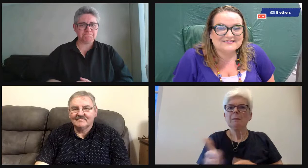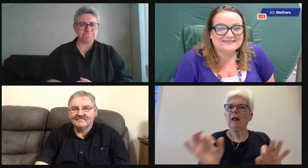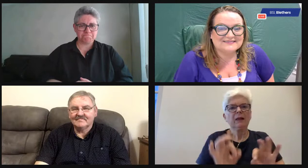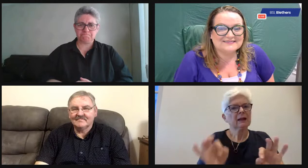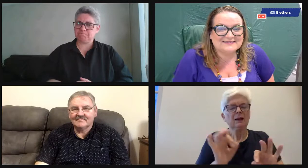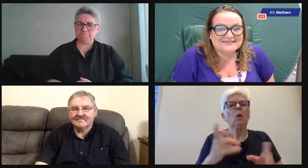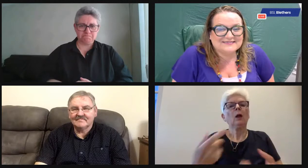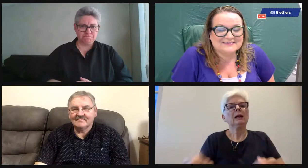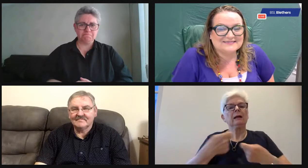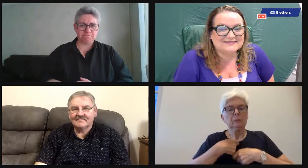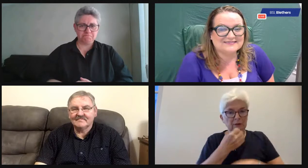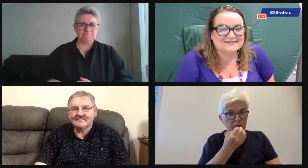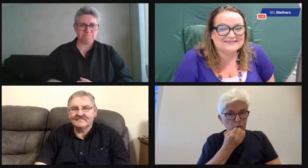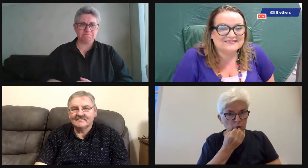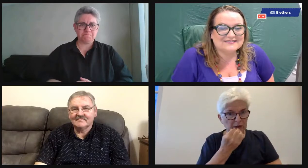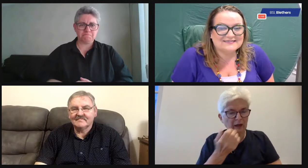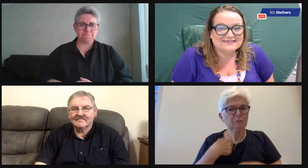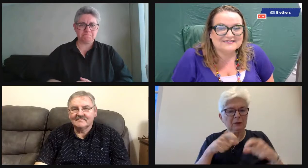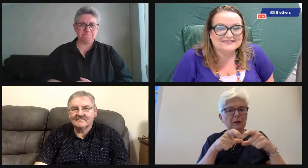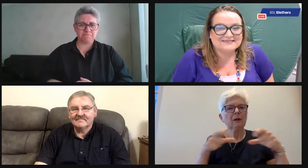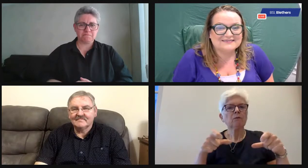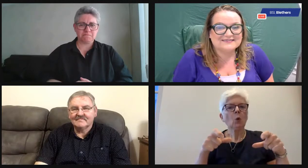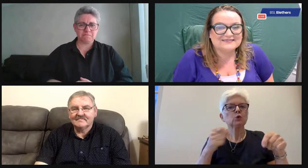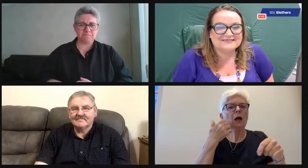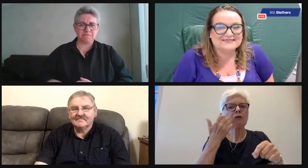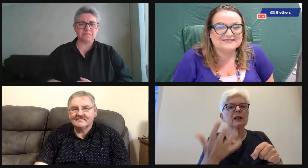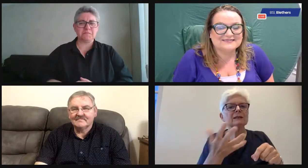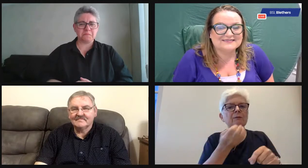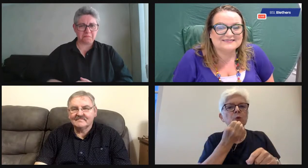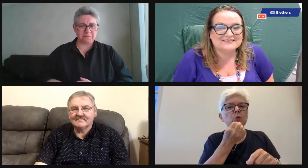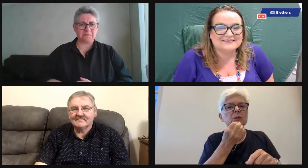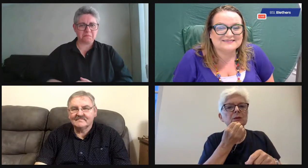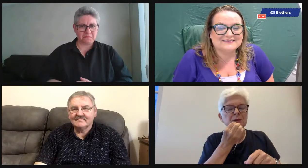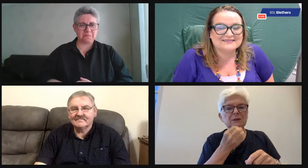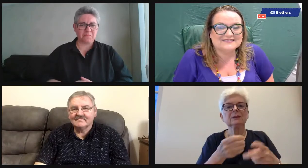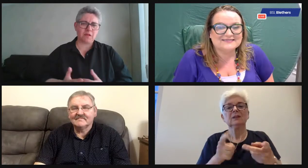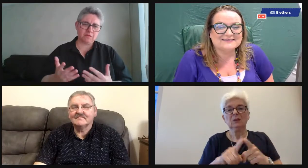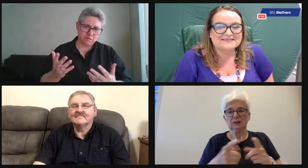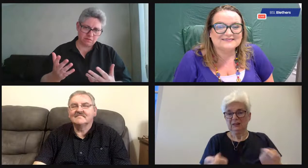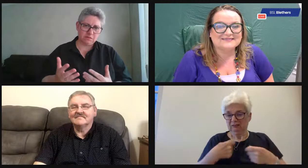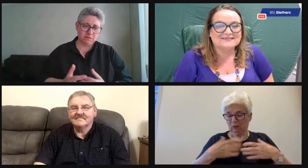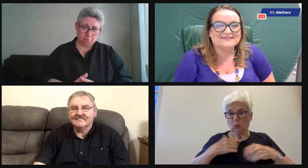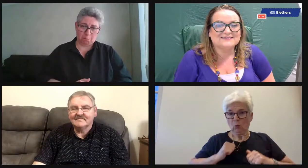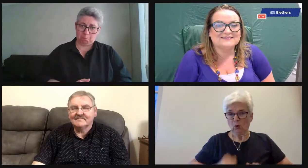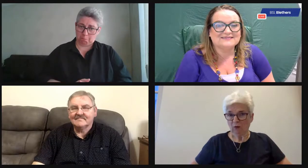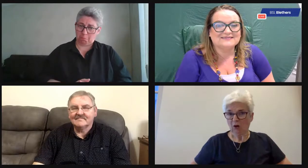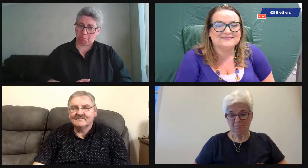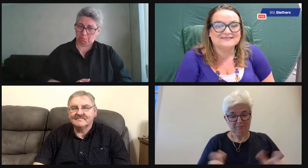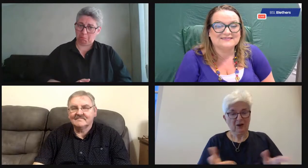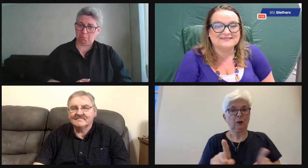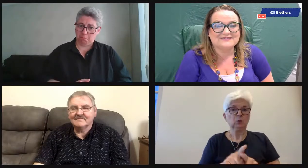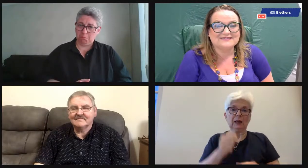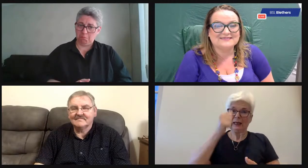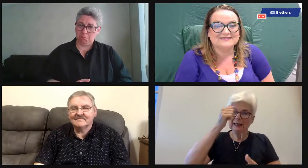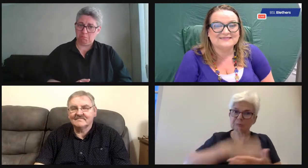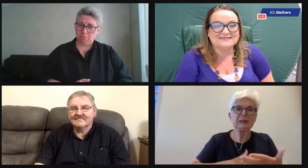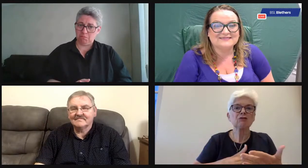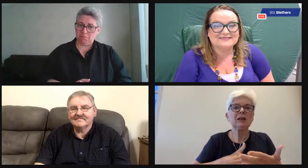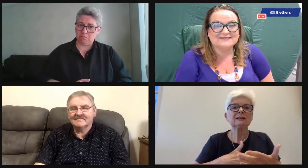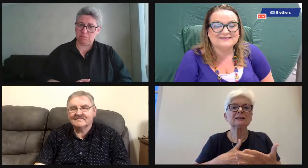I think because, you know, I wasn't paid anything. So, you know, I got lunch vouchers, but I had to pay for my travel myself. So you've got